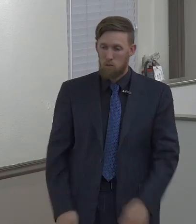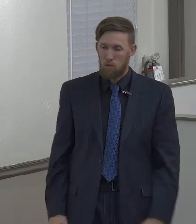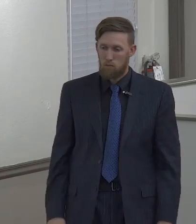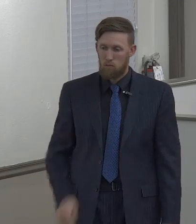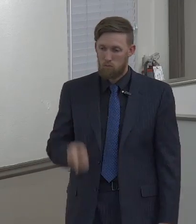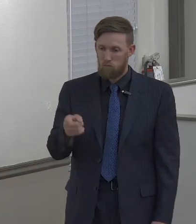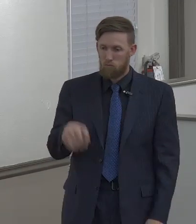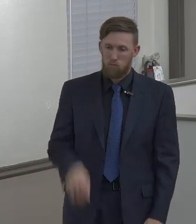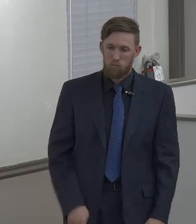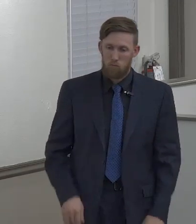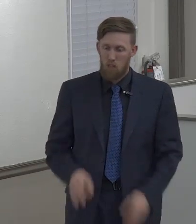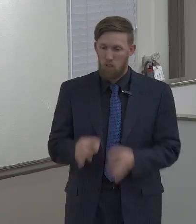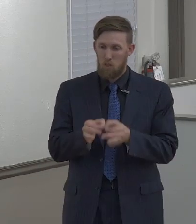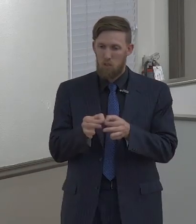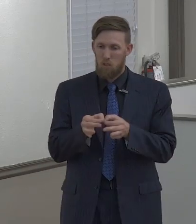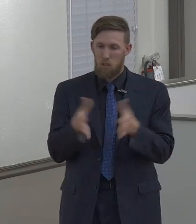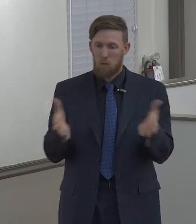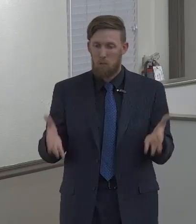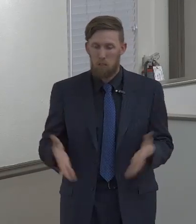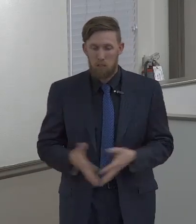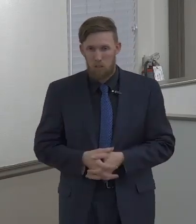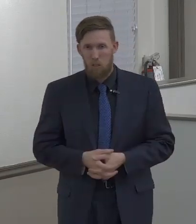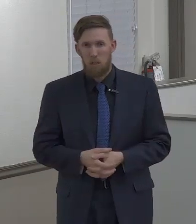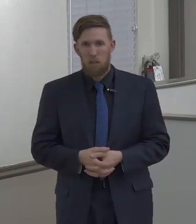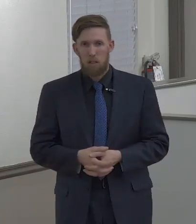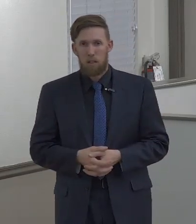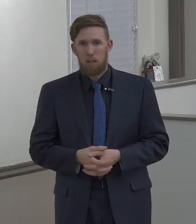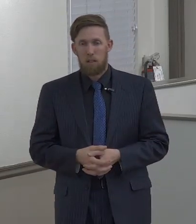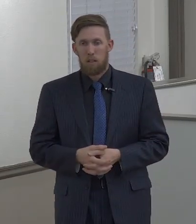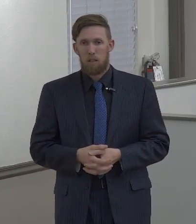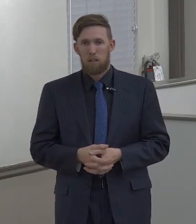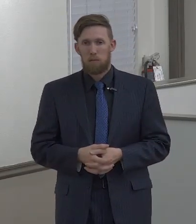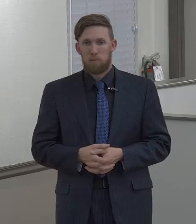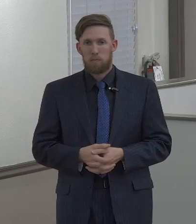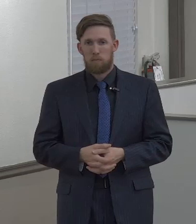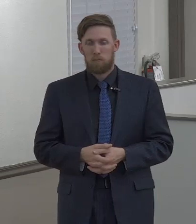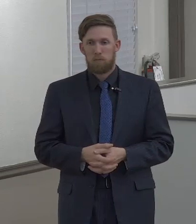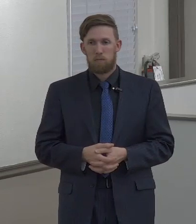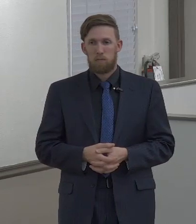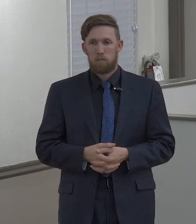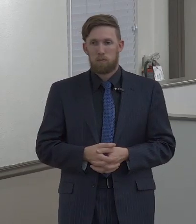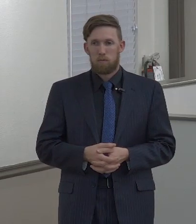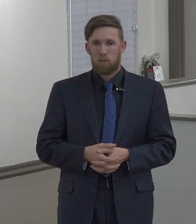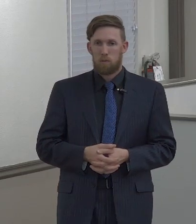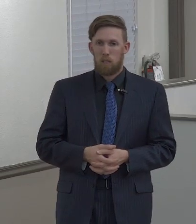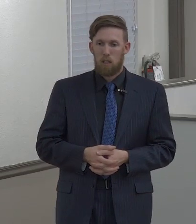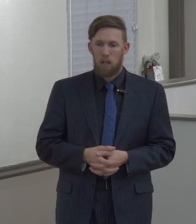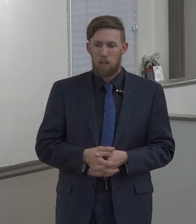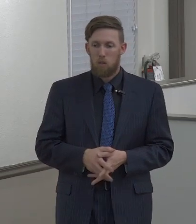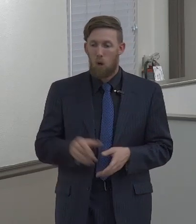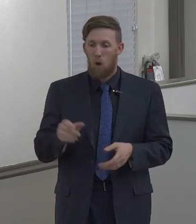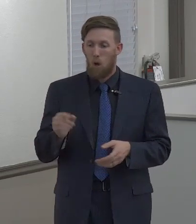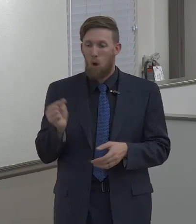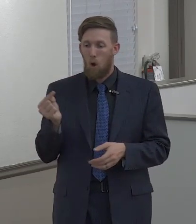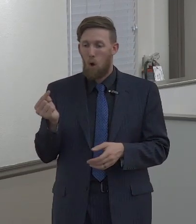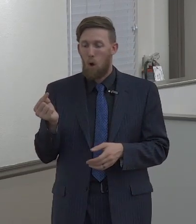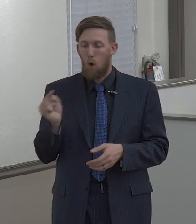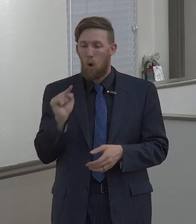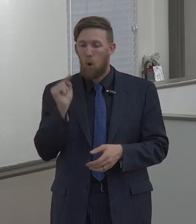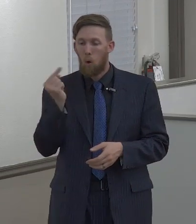it is useless. A resource is only worth something, it is only valuable if it is put towards something.